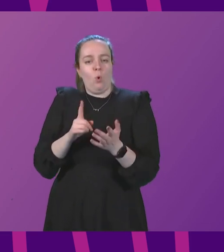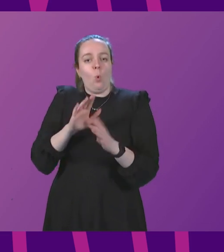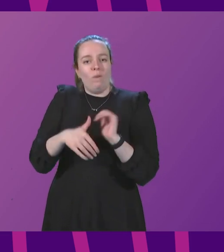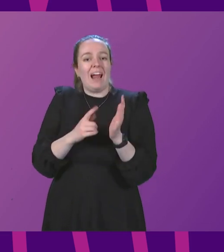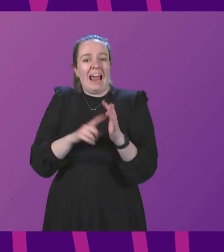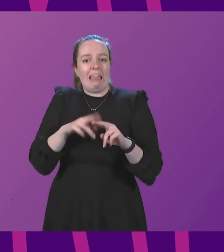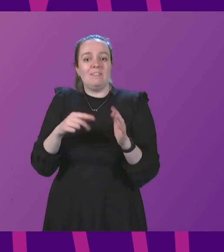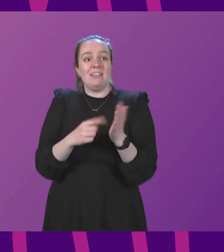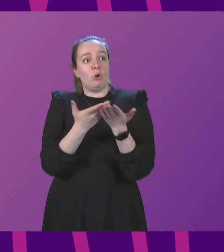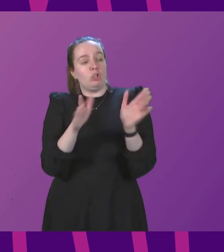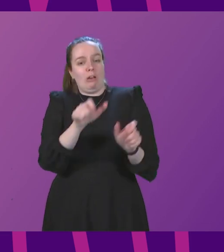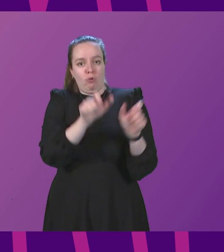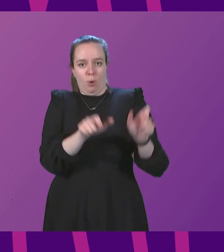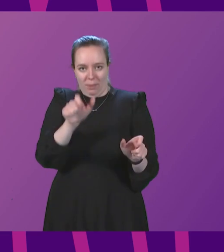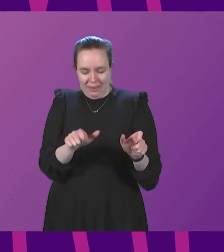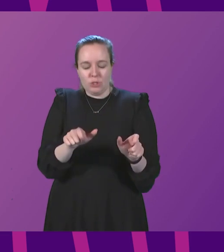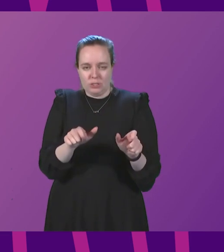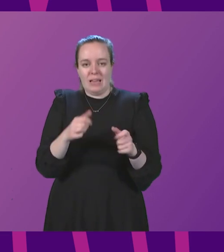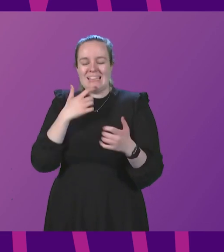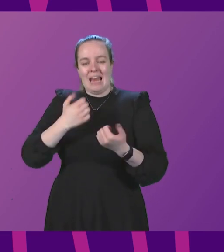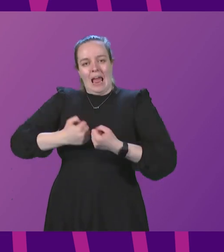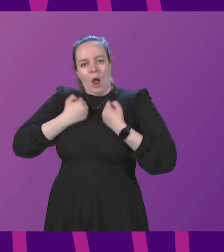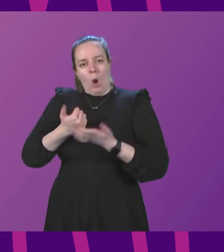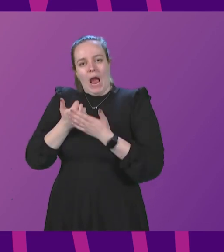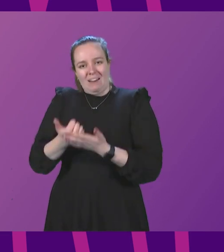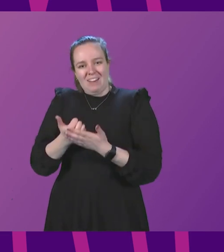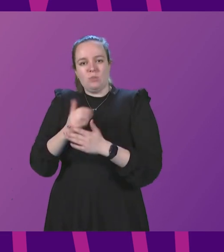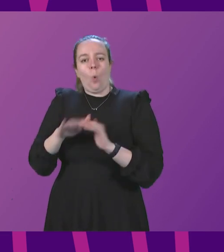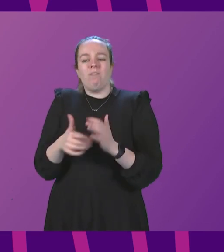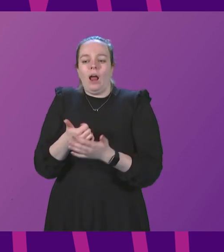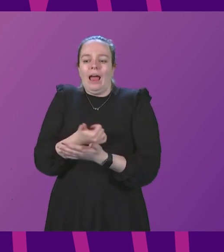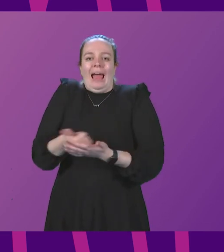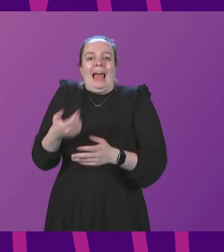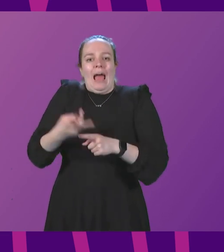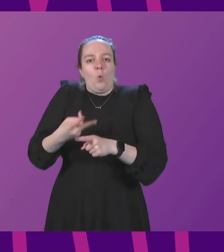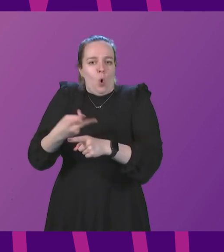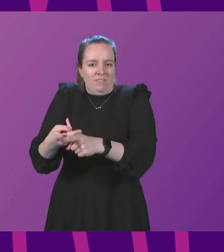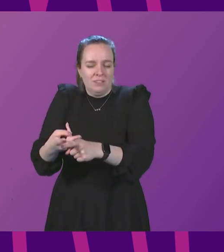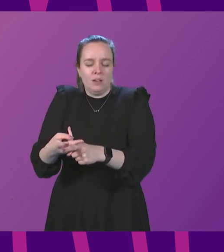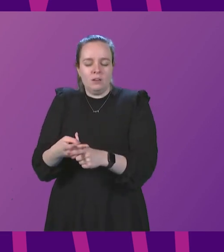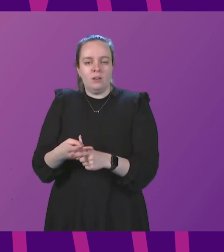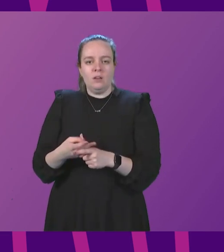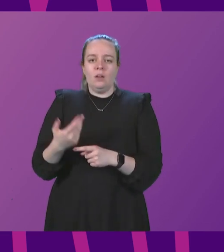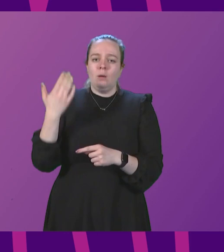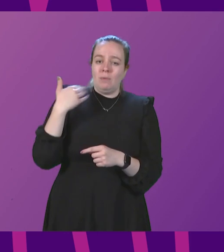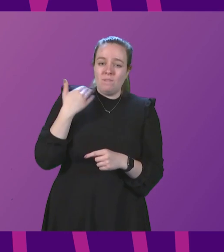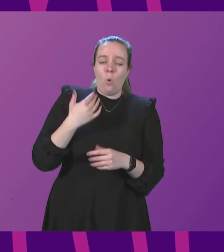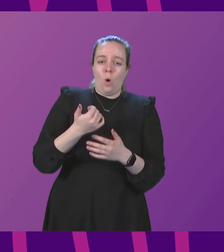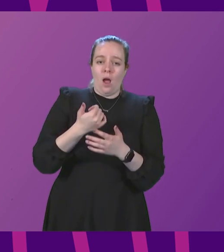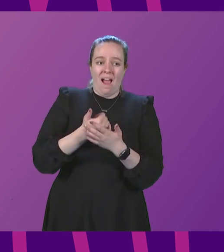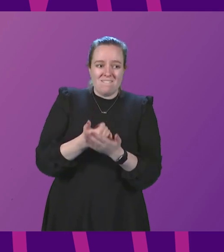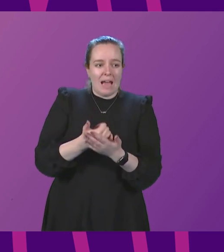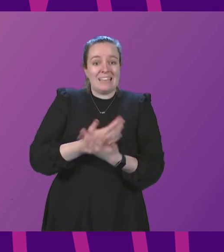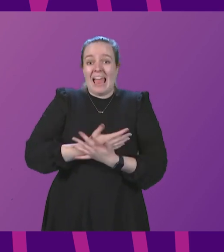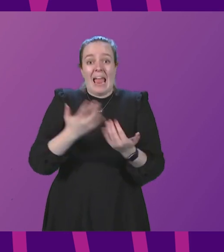tests for the general population is in our advice on the frequency of testing. Instead of advice to test before